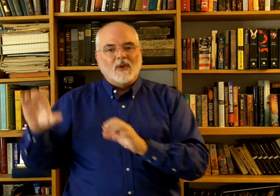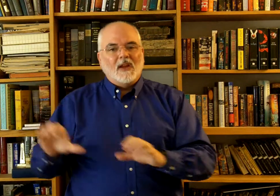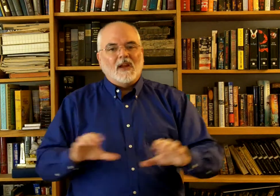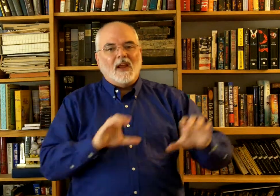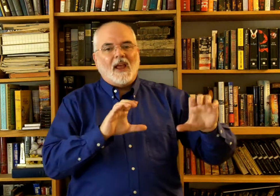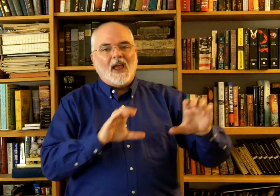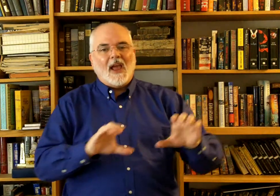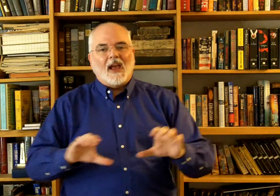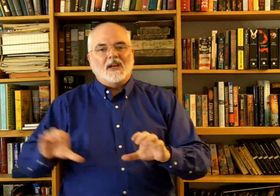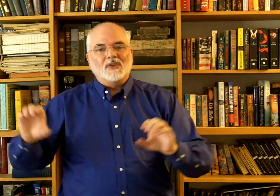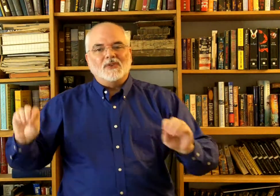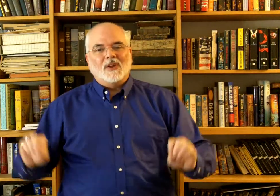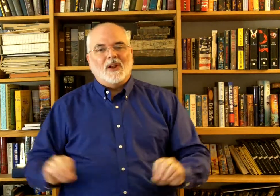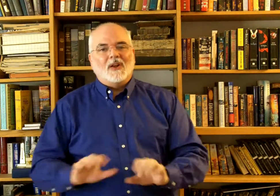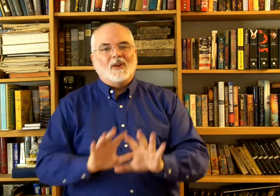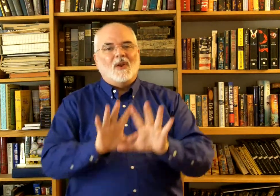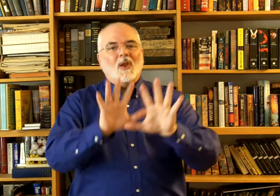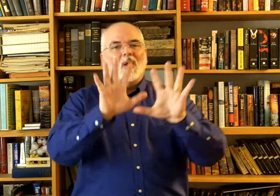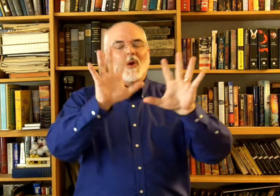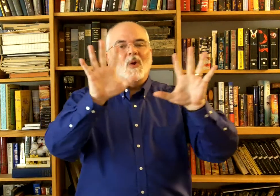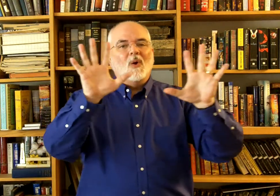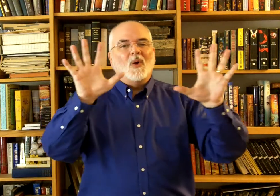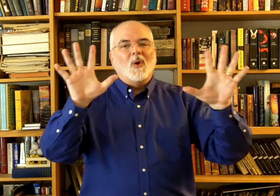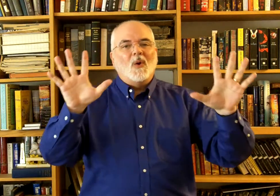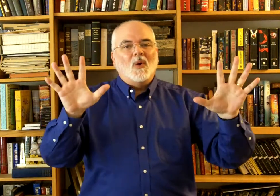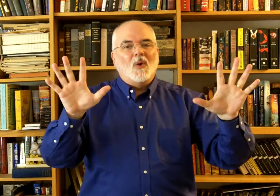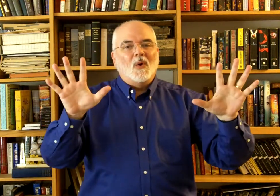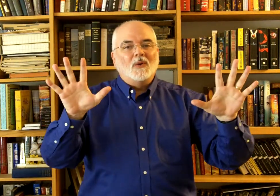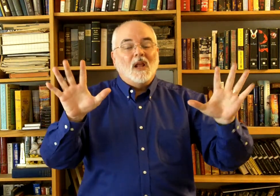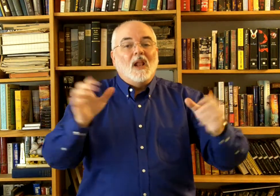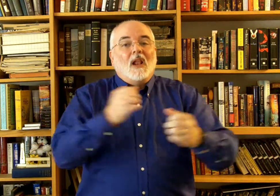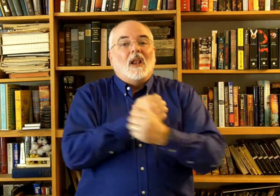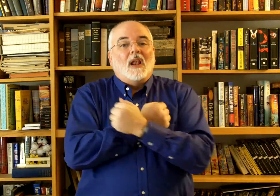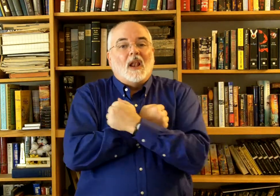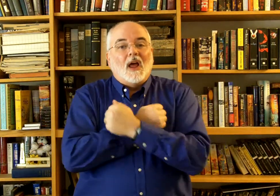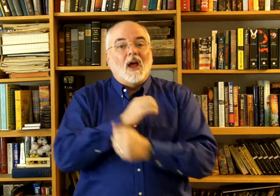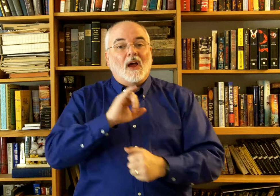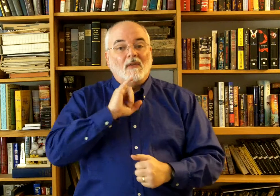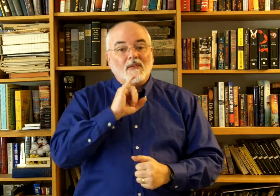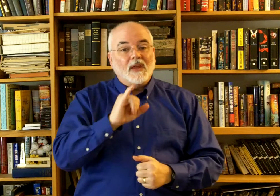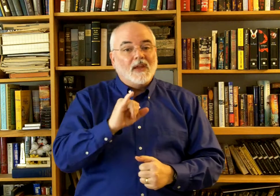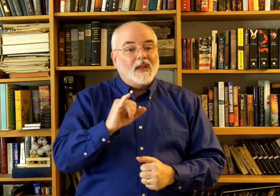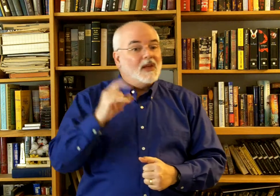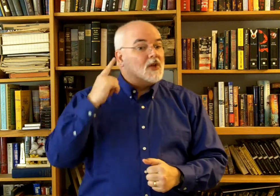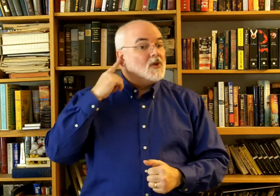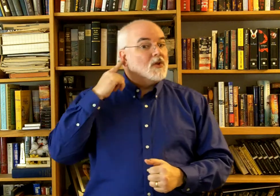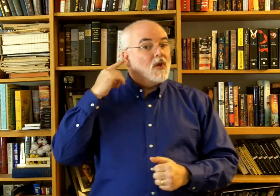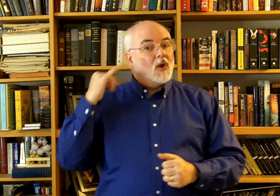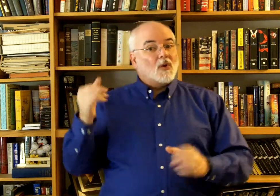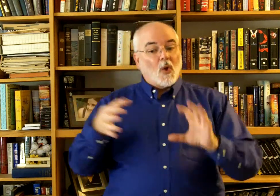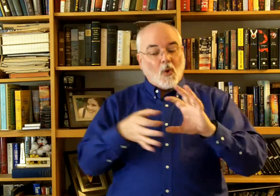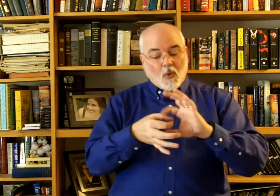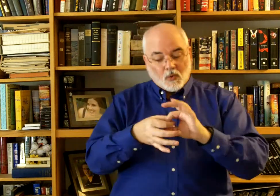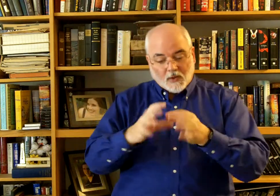action glows, love is the golden